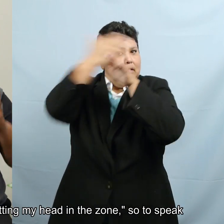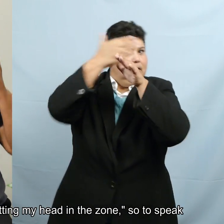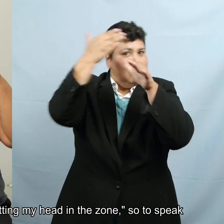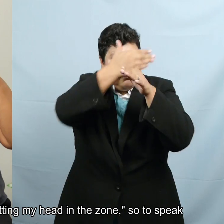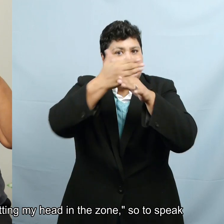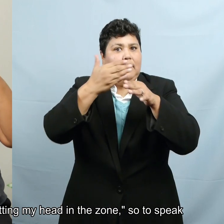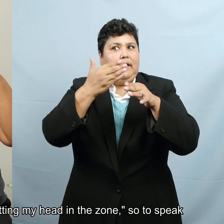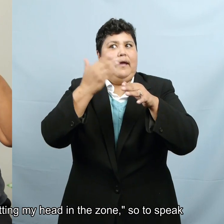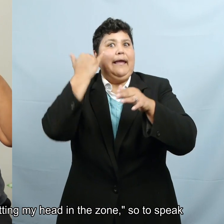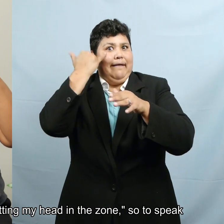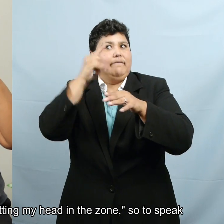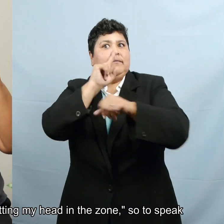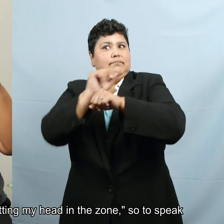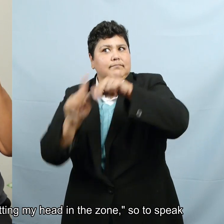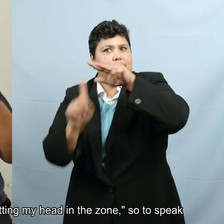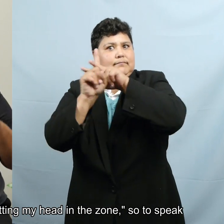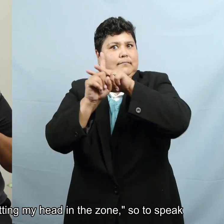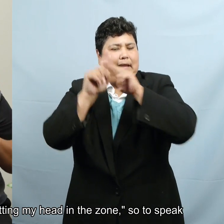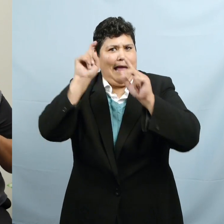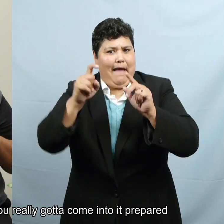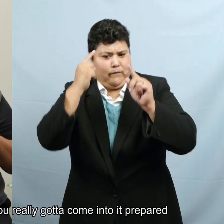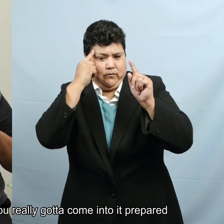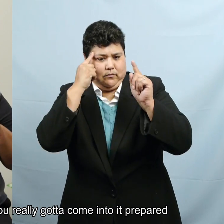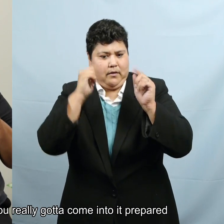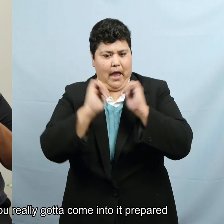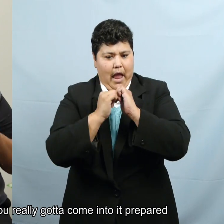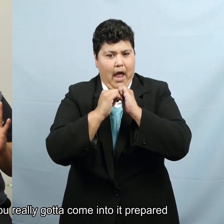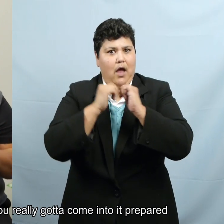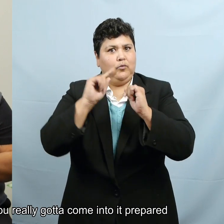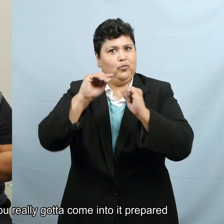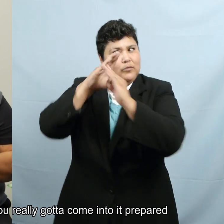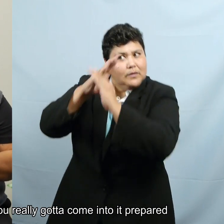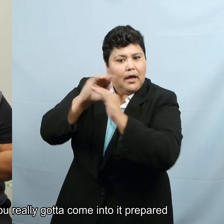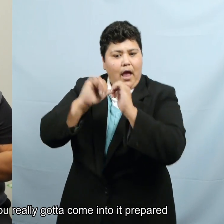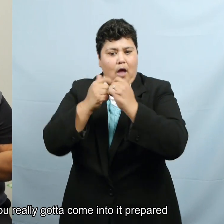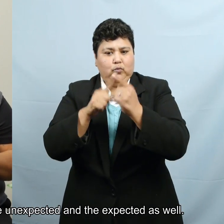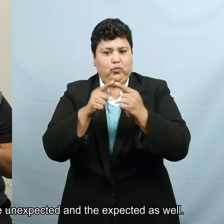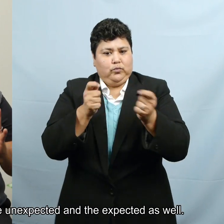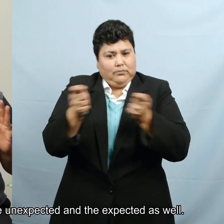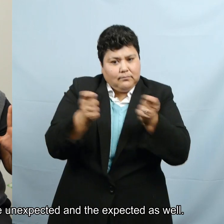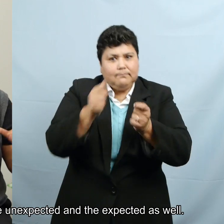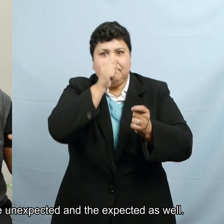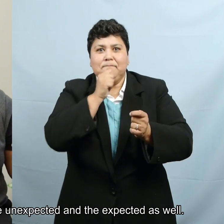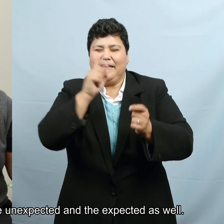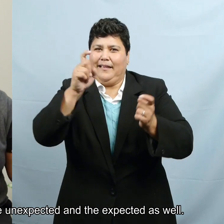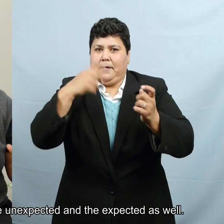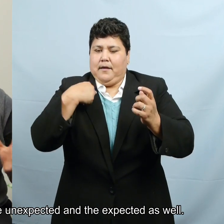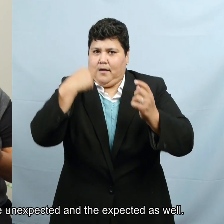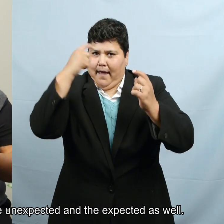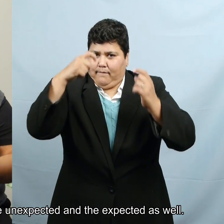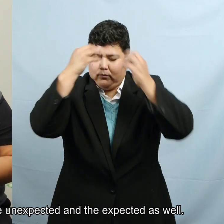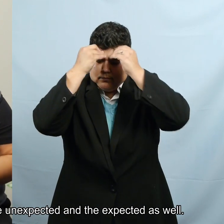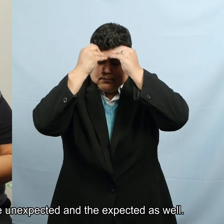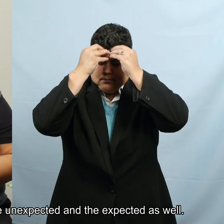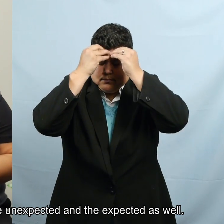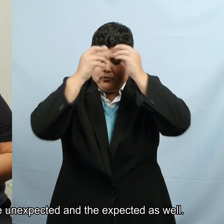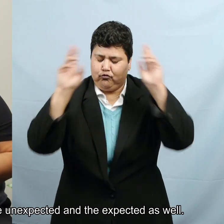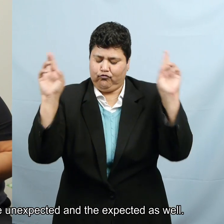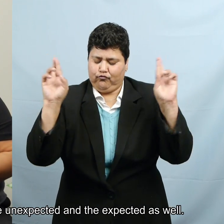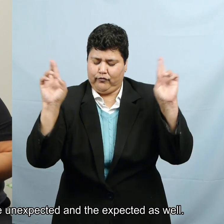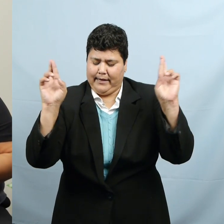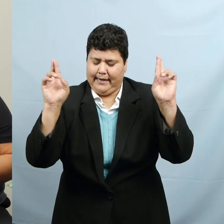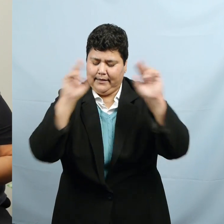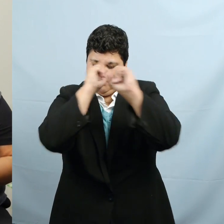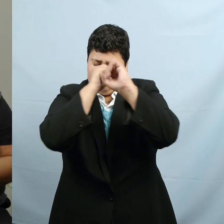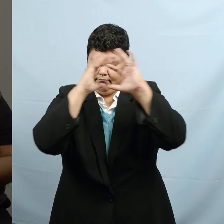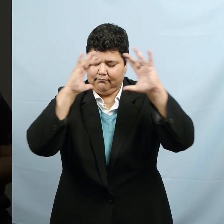you know, getting my set, my head in the zone, so to speak, you you really got to come into it prepared and expecting the unexpected and the expected